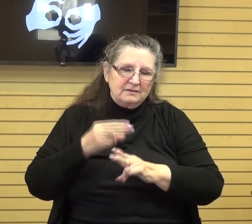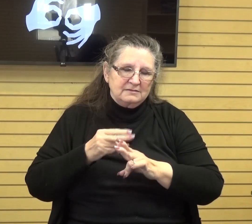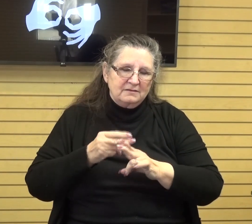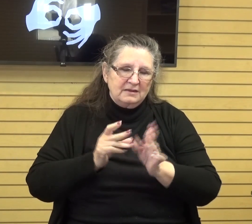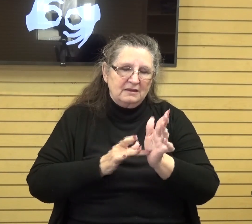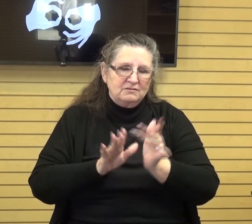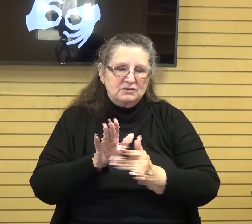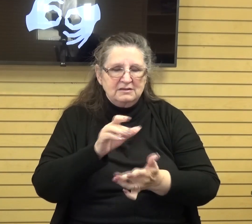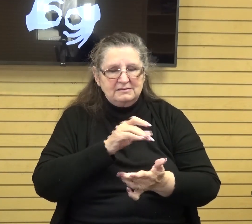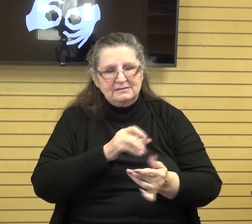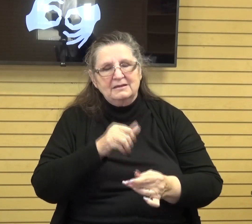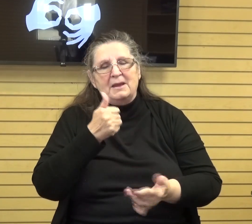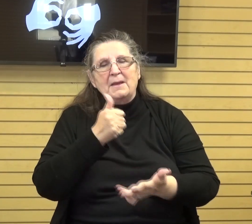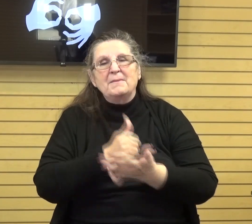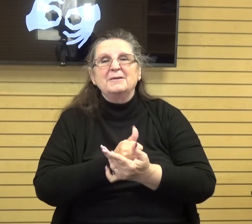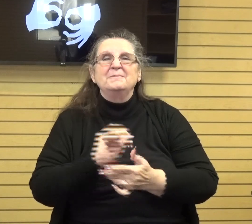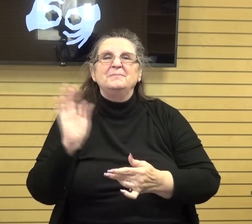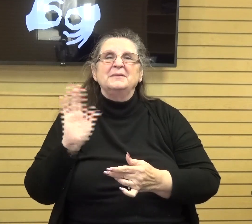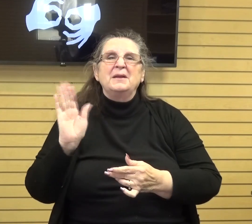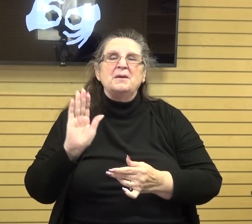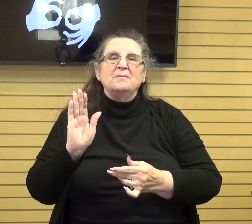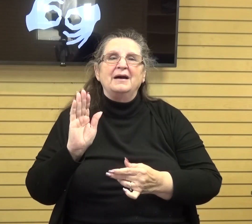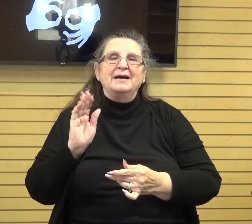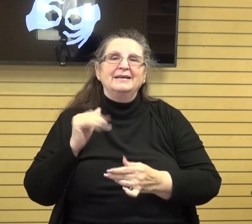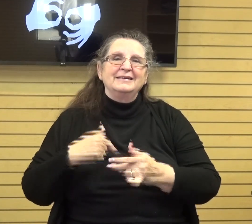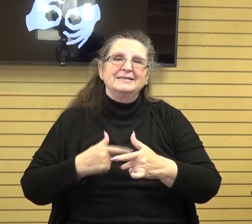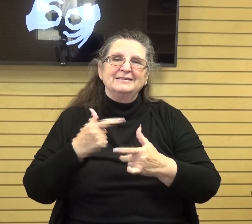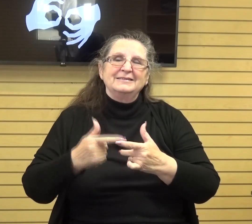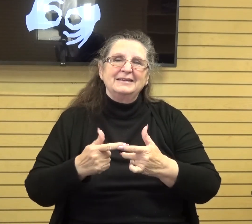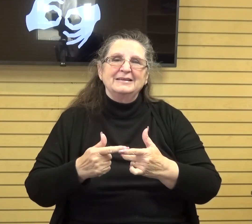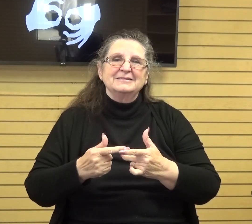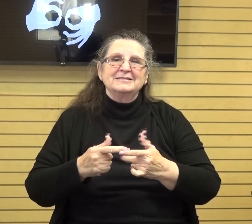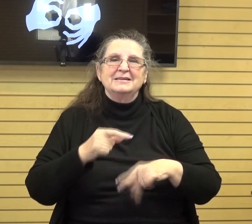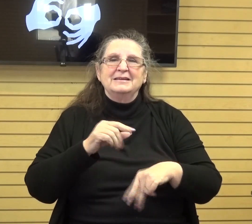amen goodbye until next time you